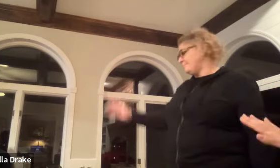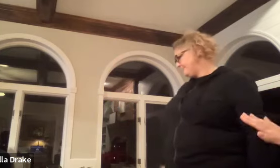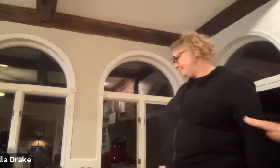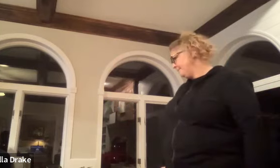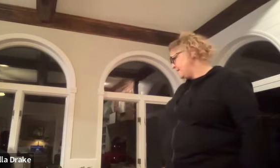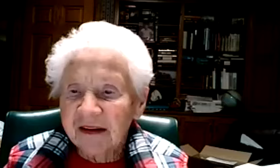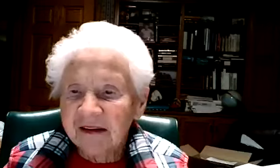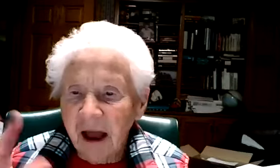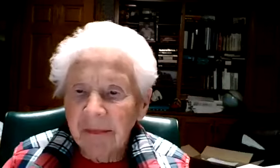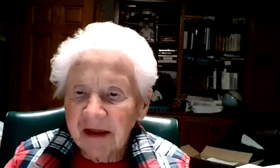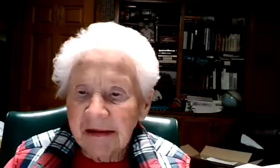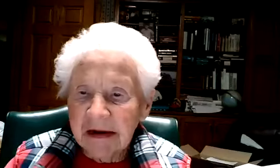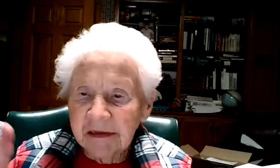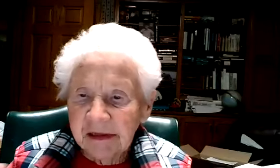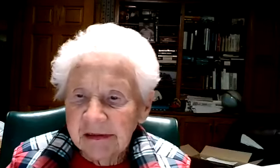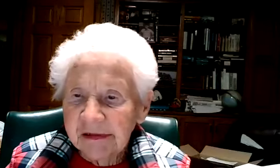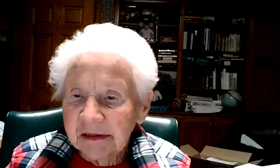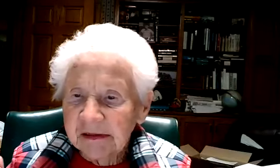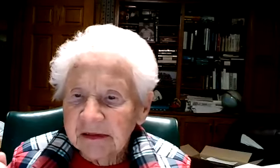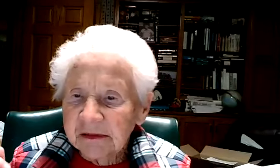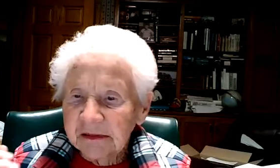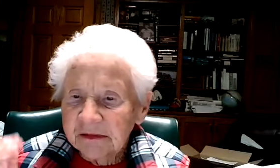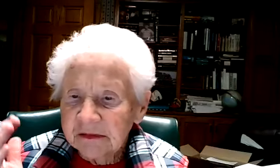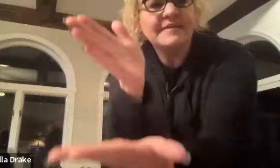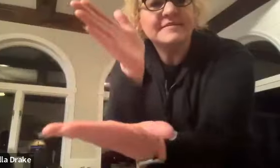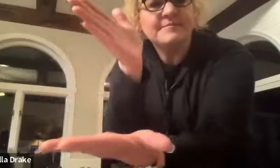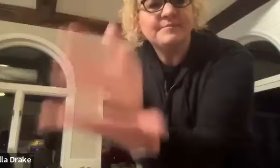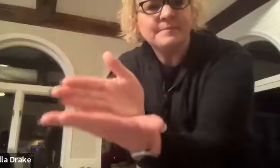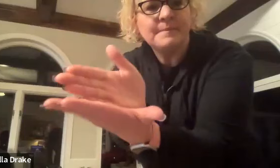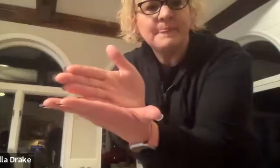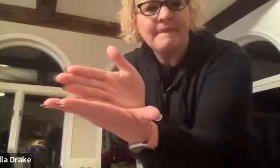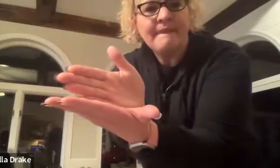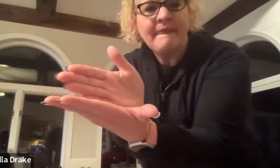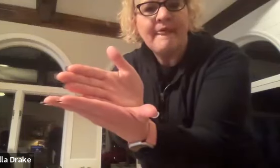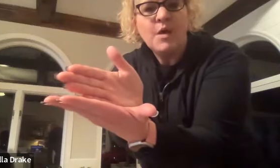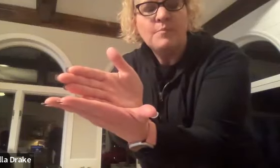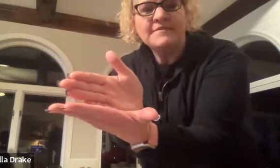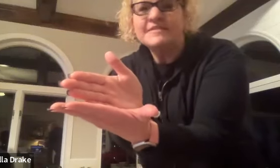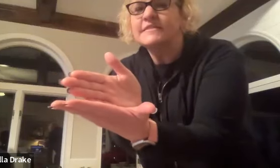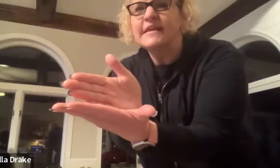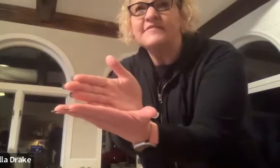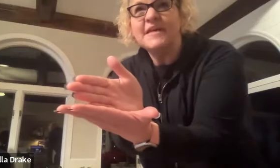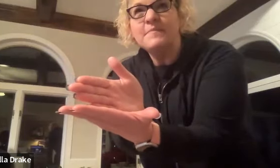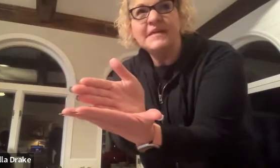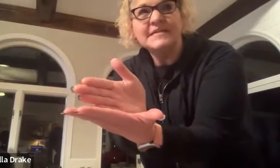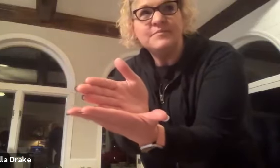what is stop again so stop is like this but if if something is